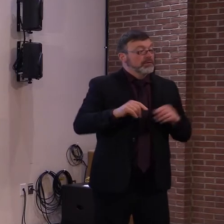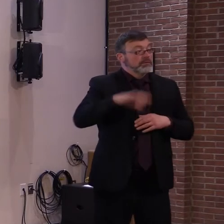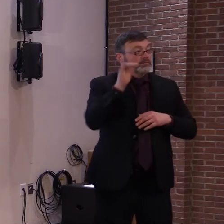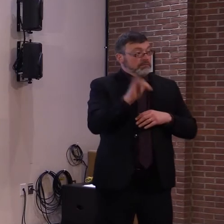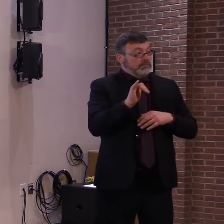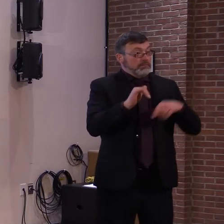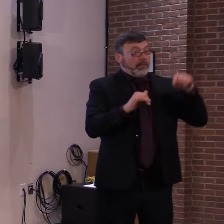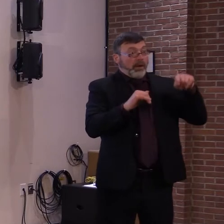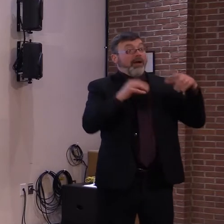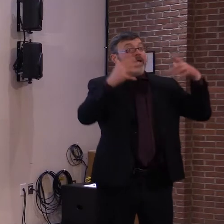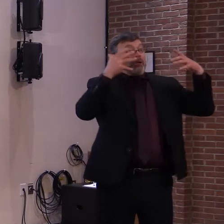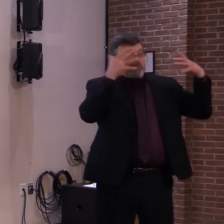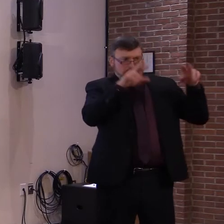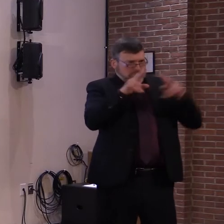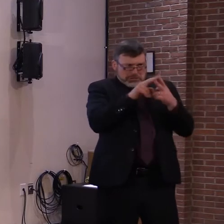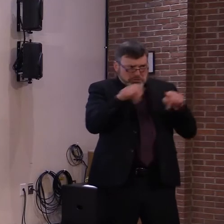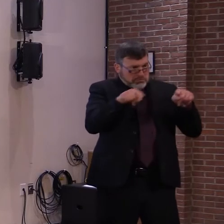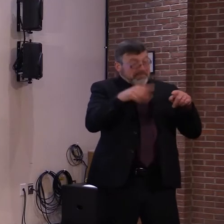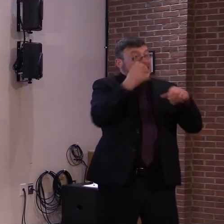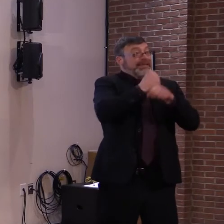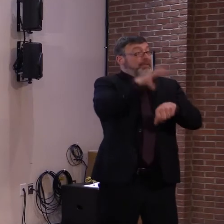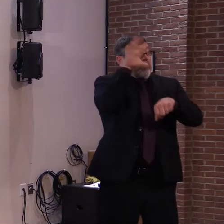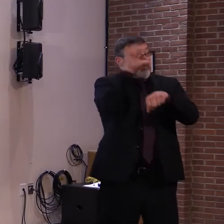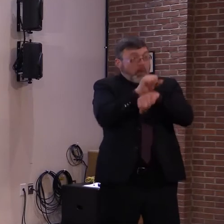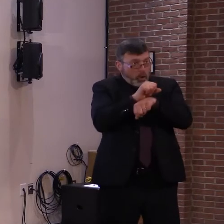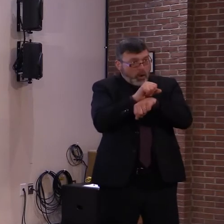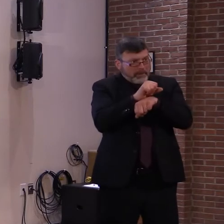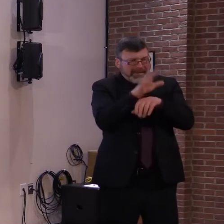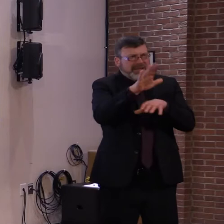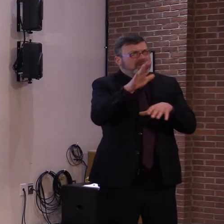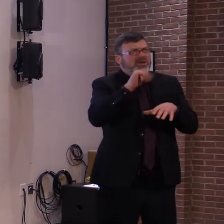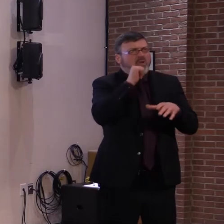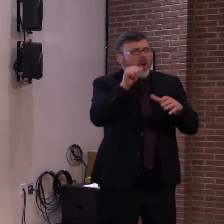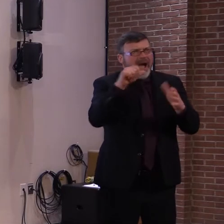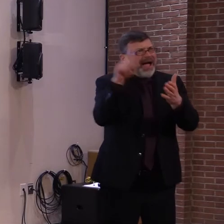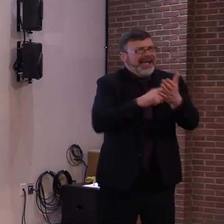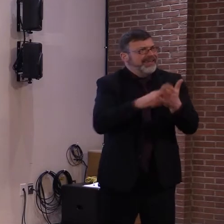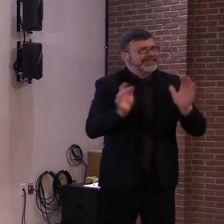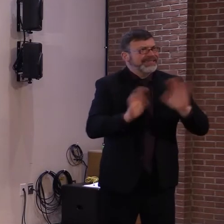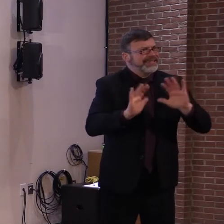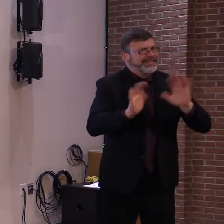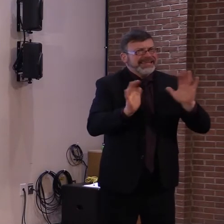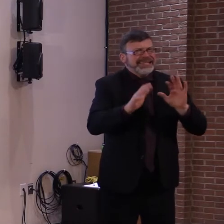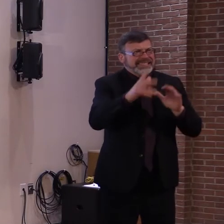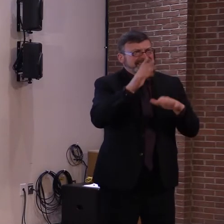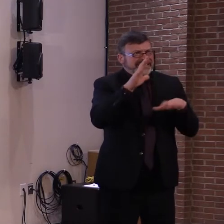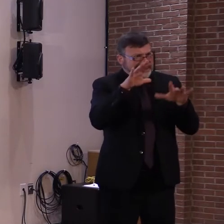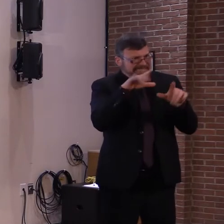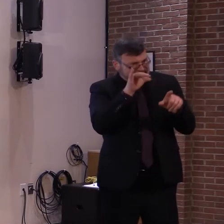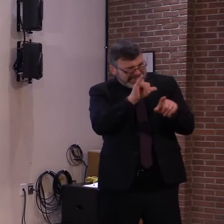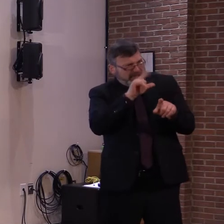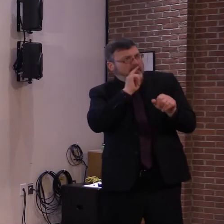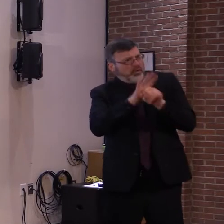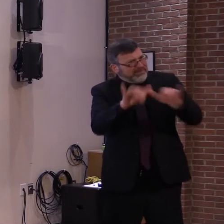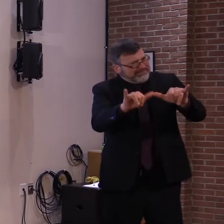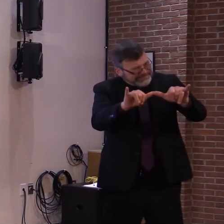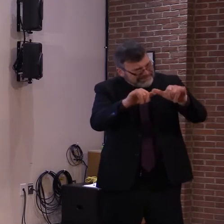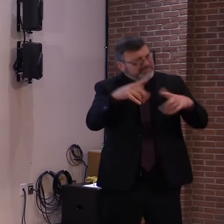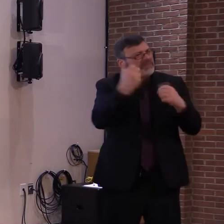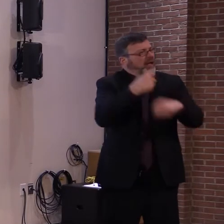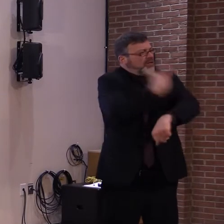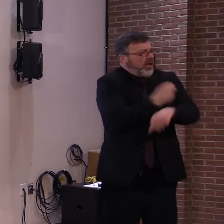you aren't sure you will be able to keep it. Clinics will begin on January 27th.